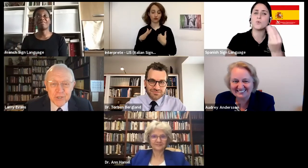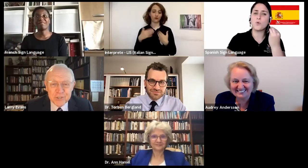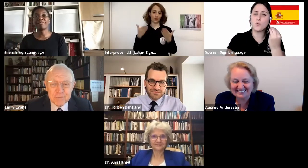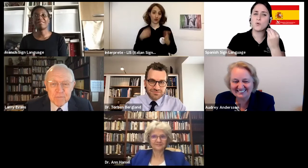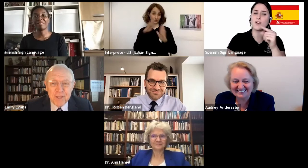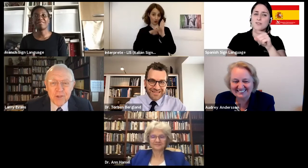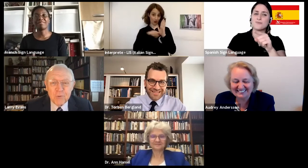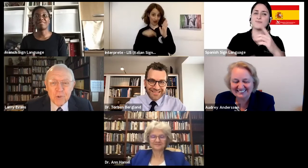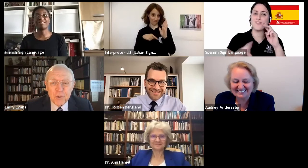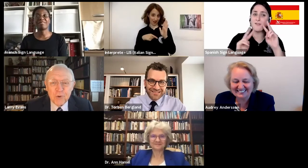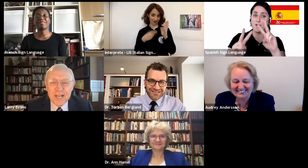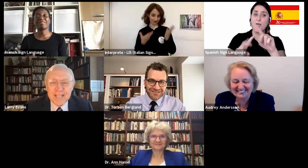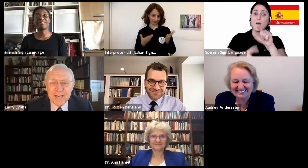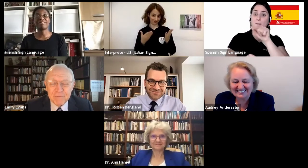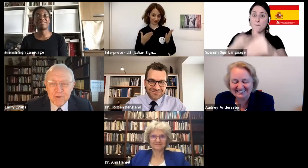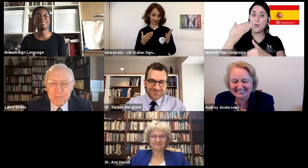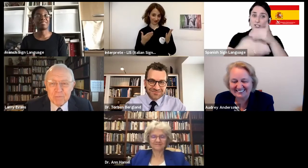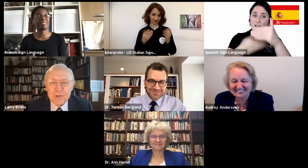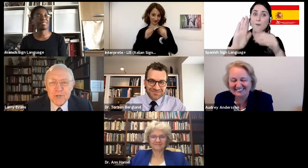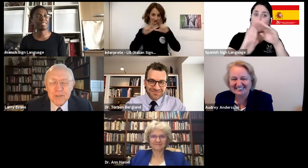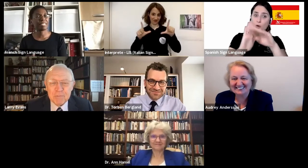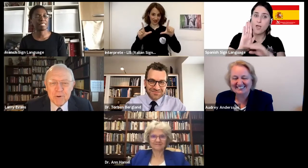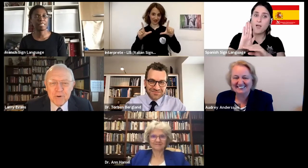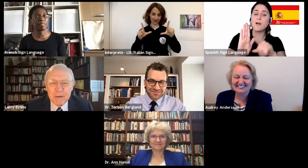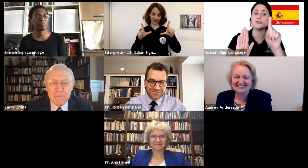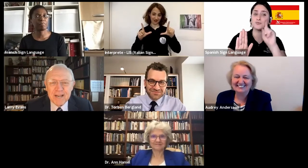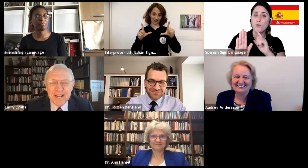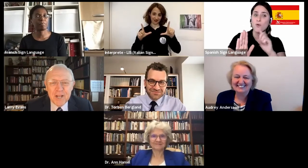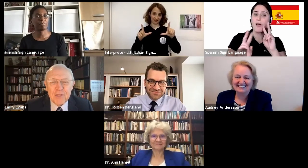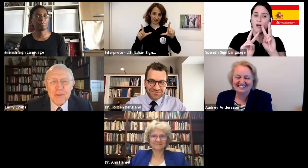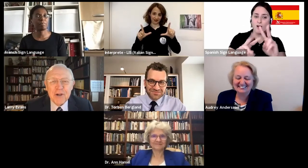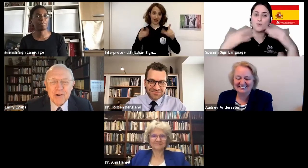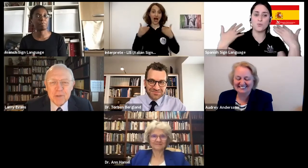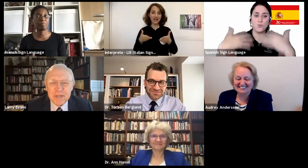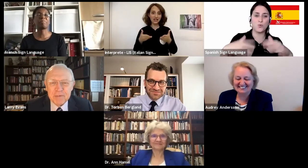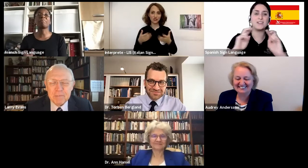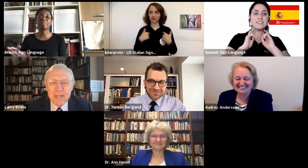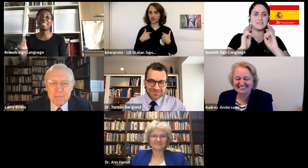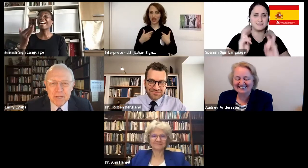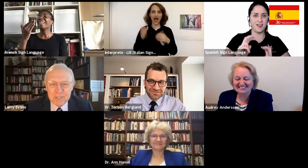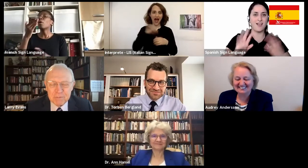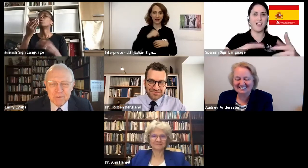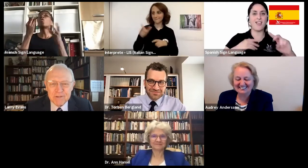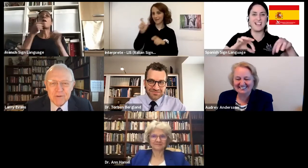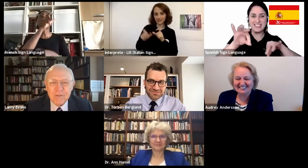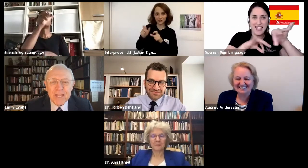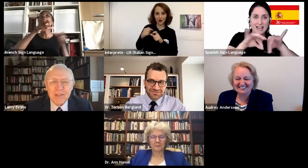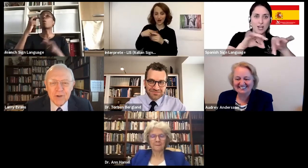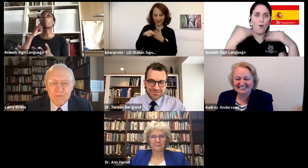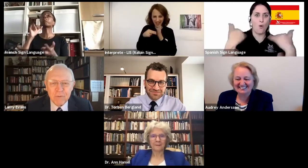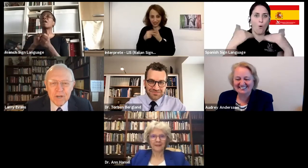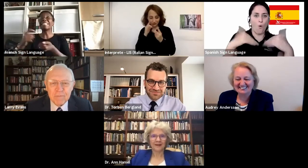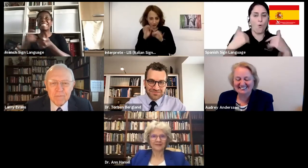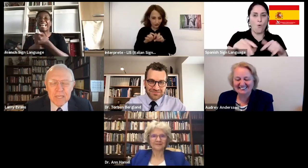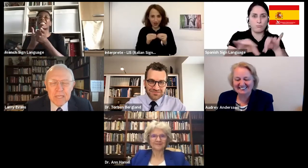technicians. You and I can appreciate the program. They're helping make it possible. So thank